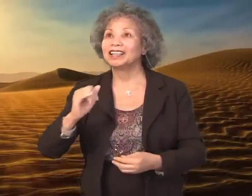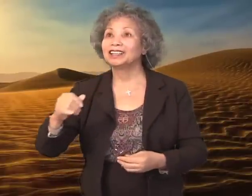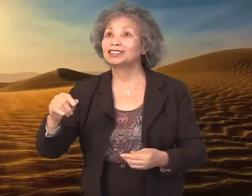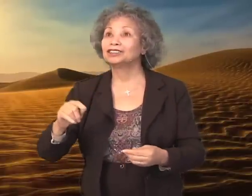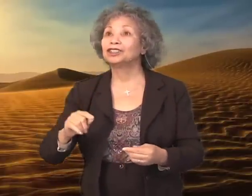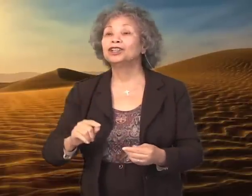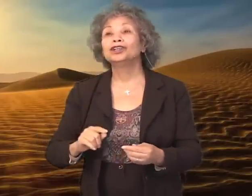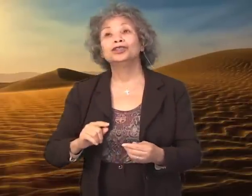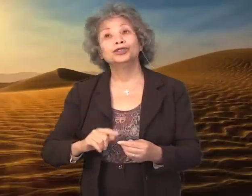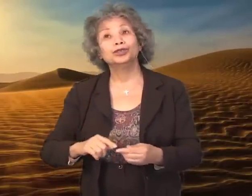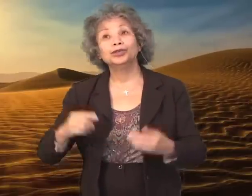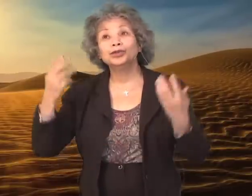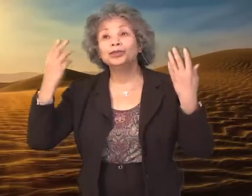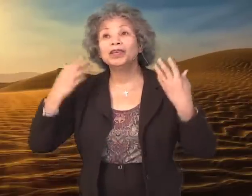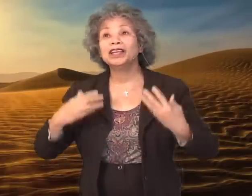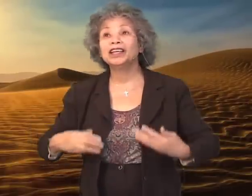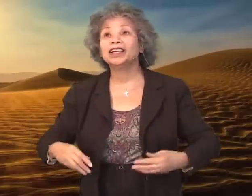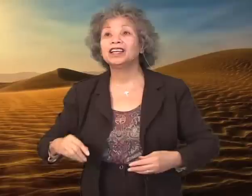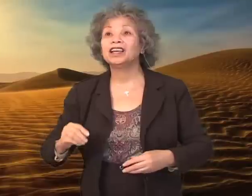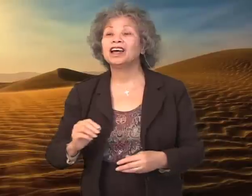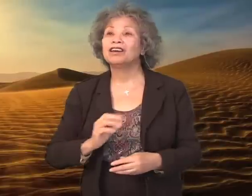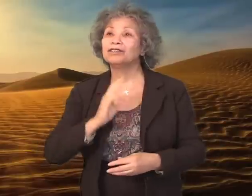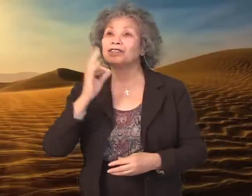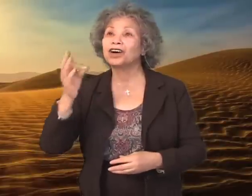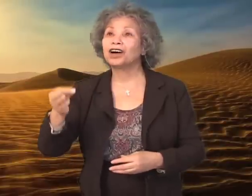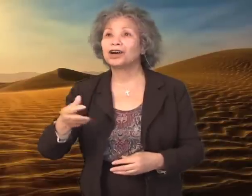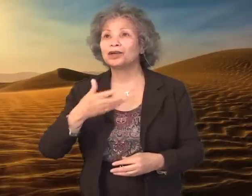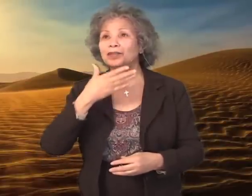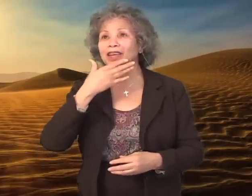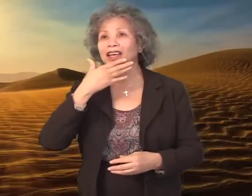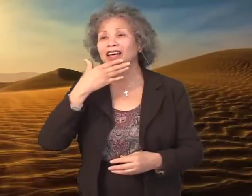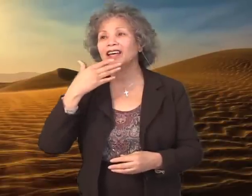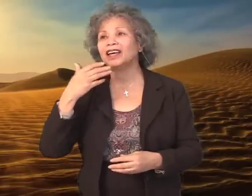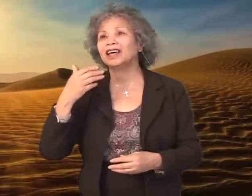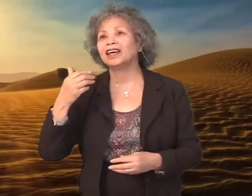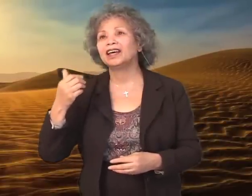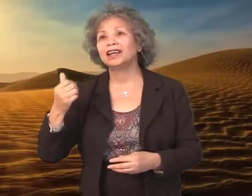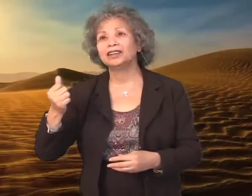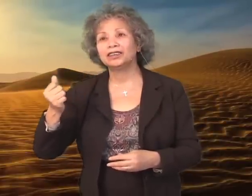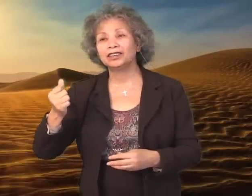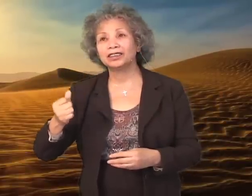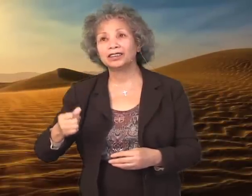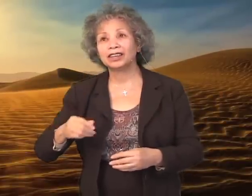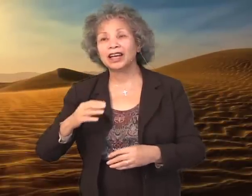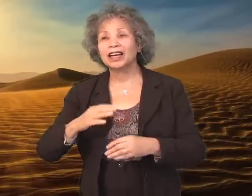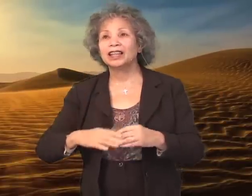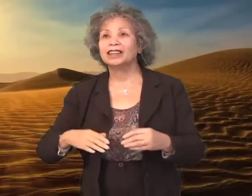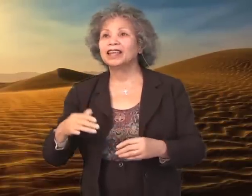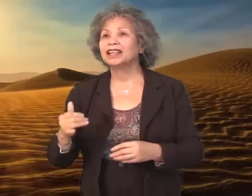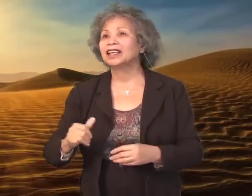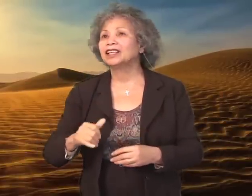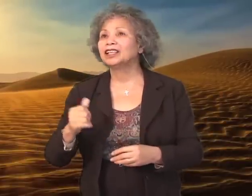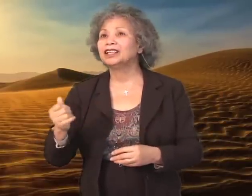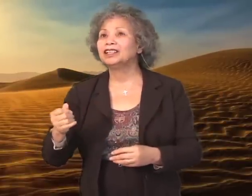is to me far better than any